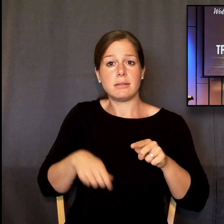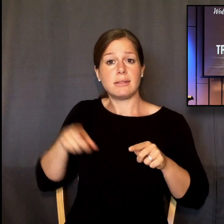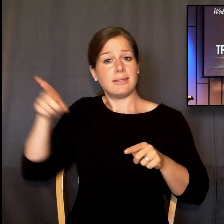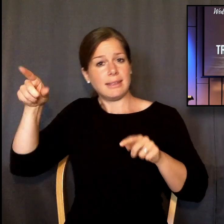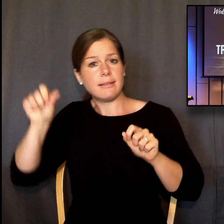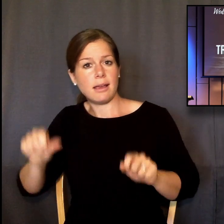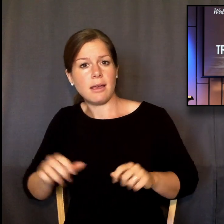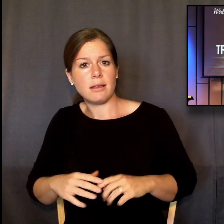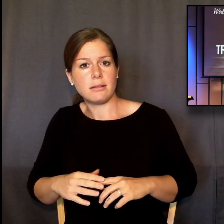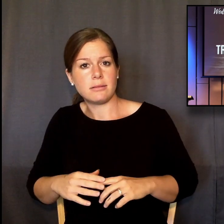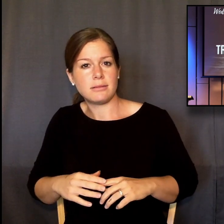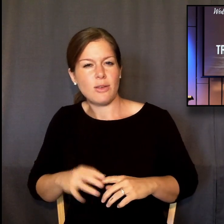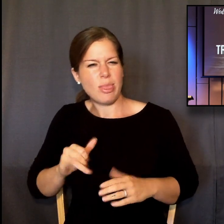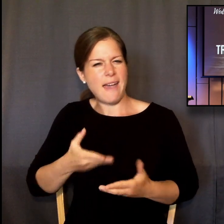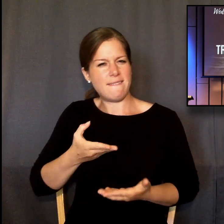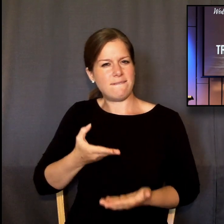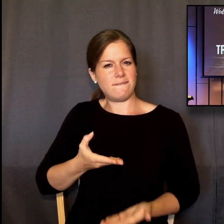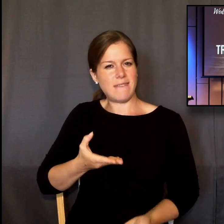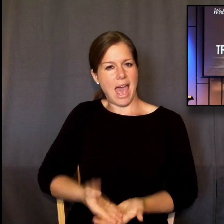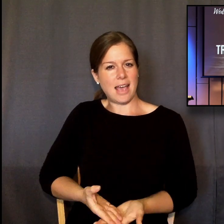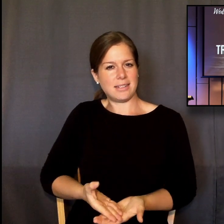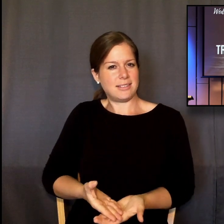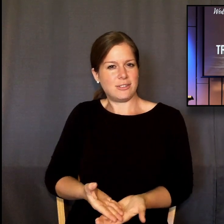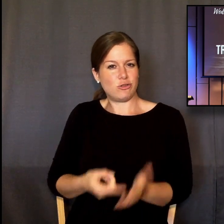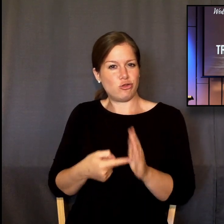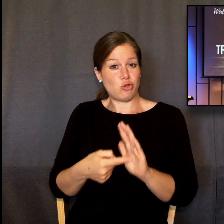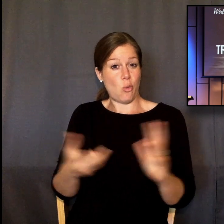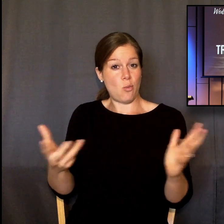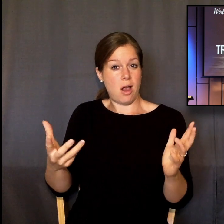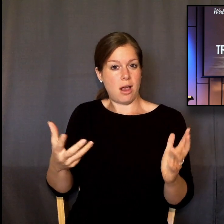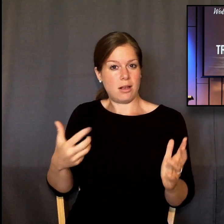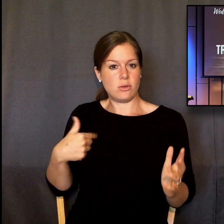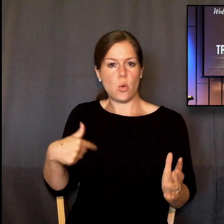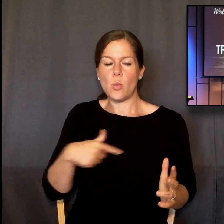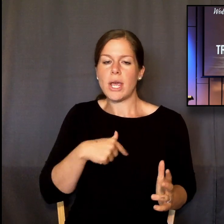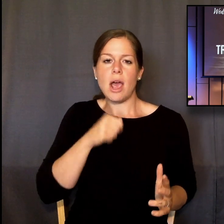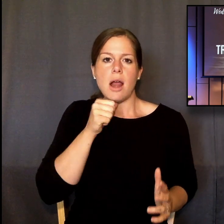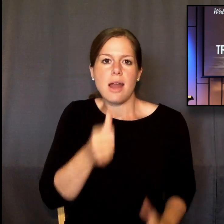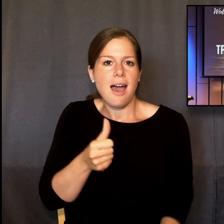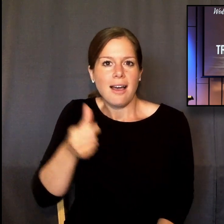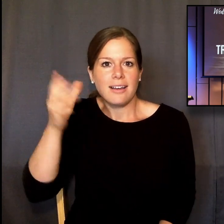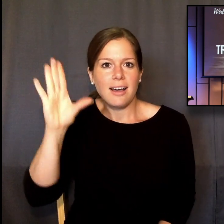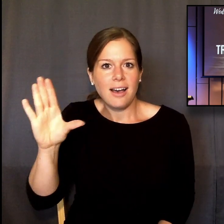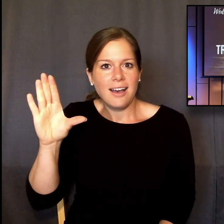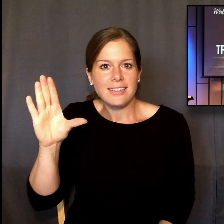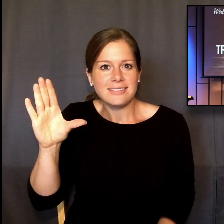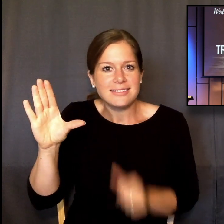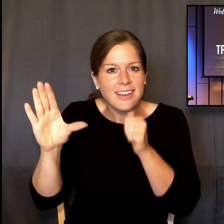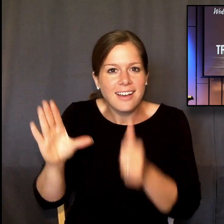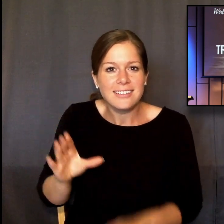The fact that we can't is just further proof that we're not God. And so with these disclaimers aside,